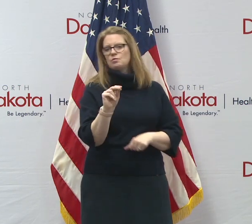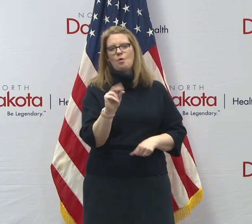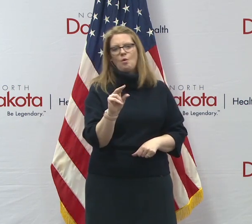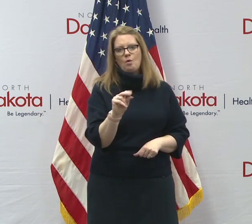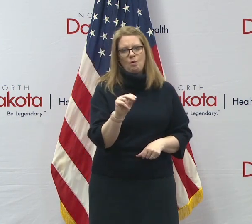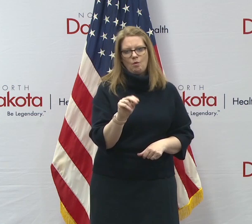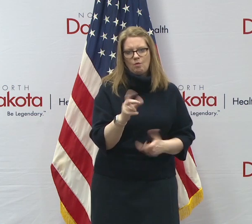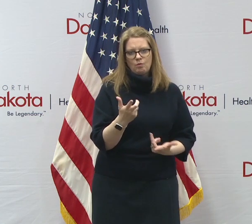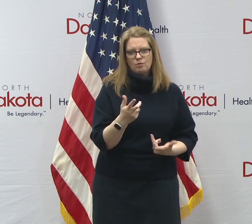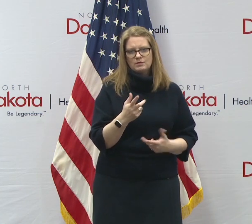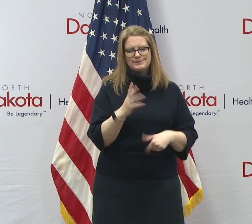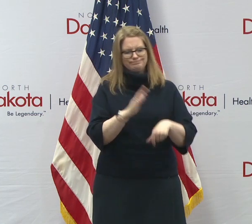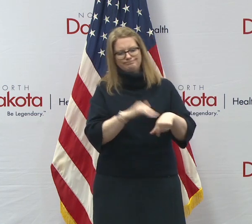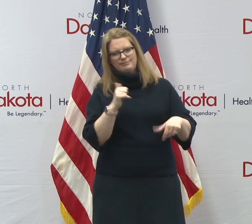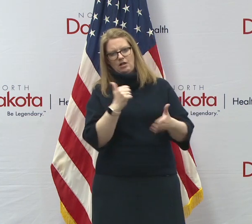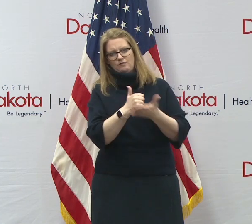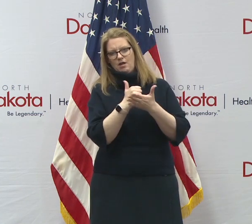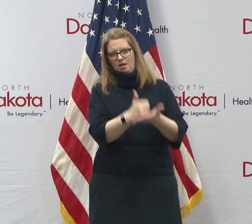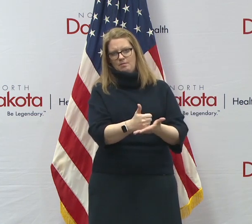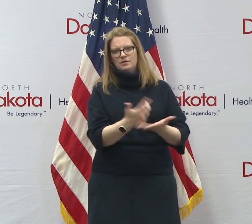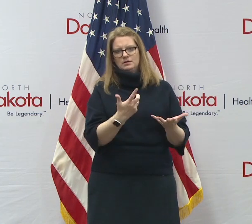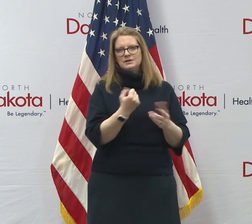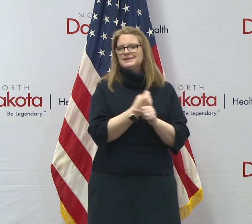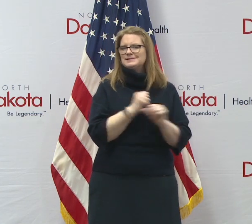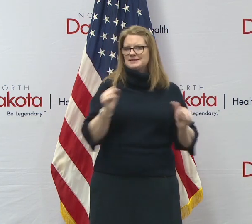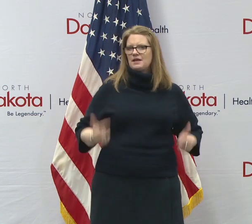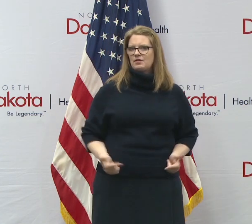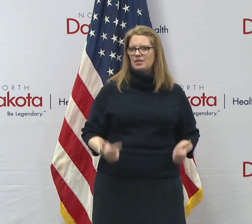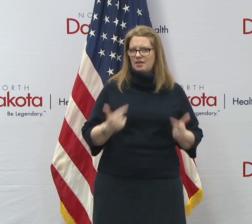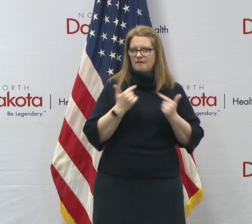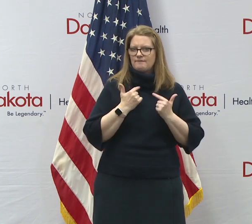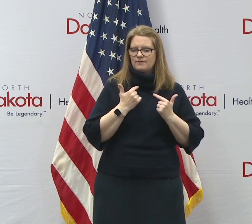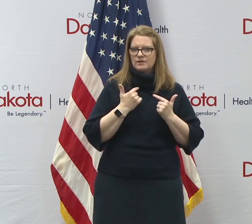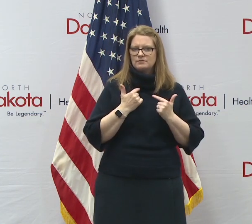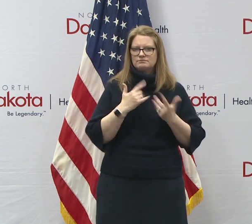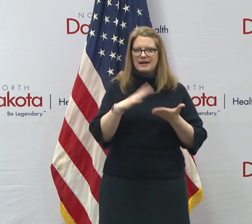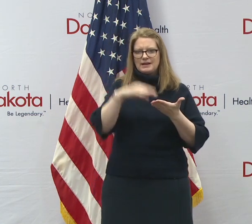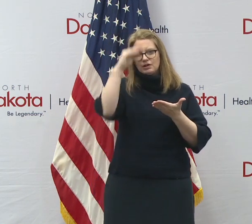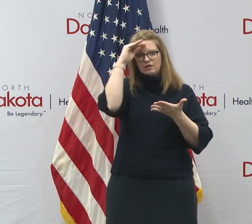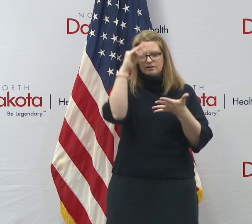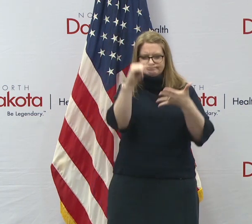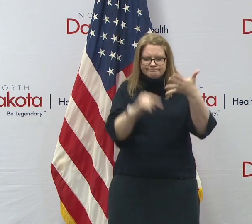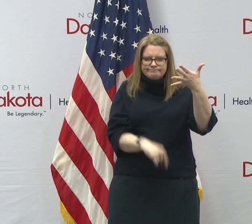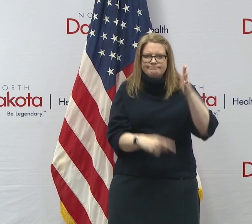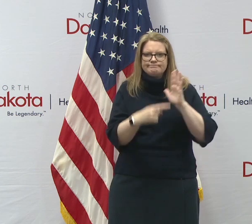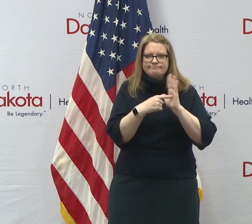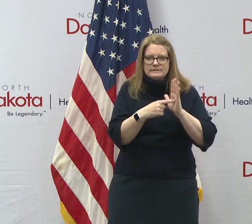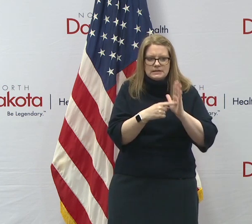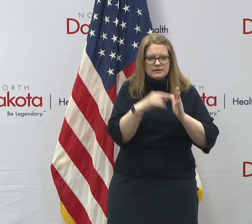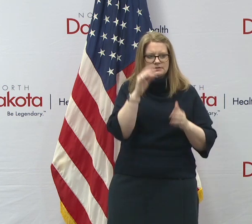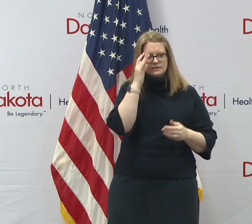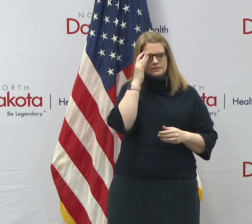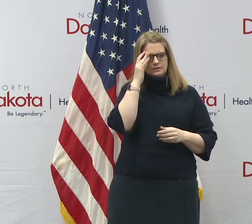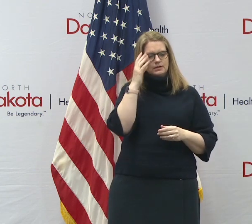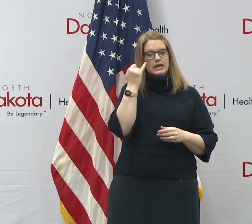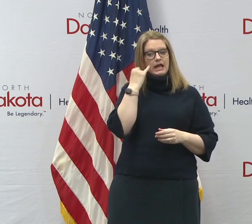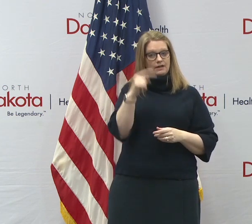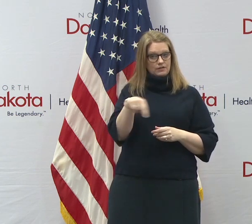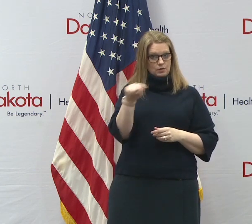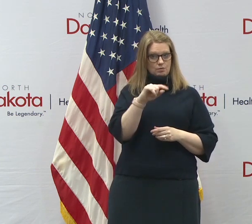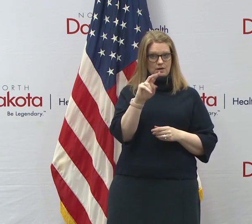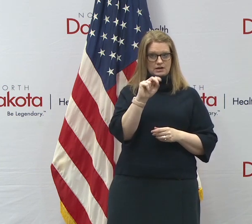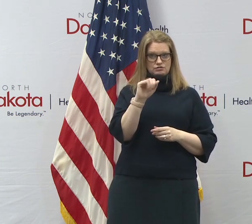the, for related to that incident. So again, save a life, uh, and learn, learn all these signs. But if you want to get Narcan or